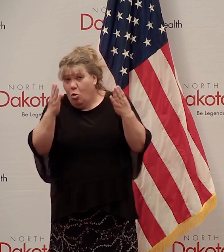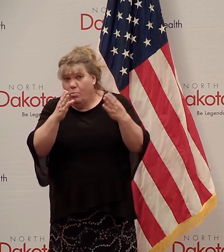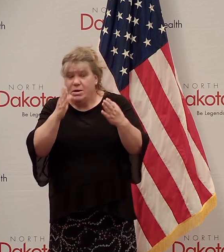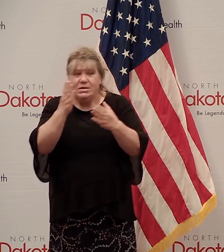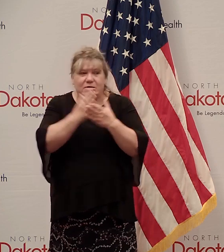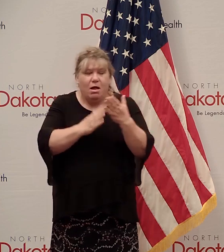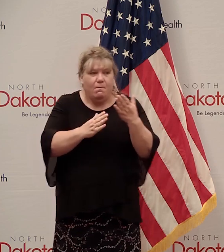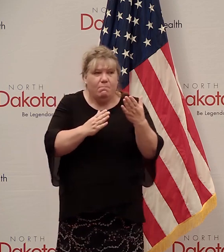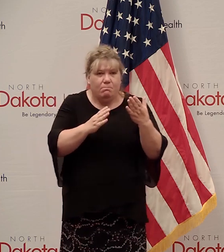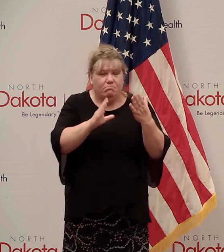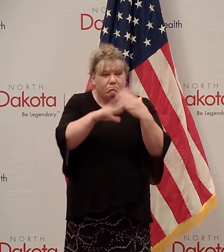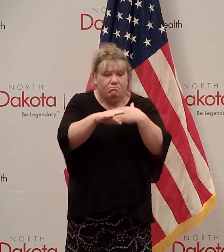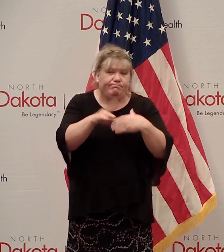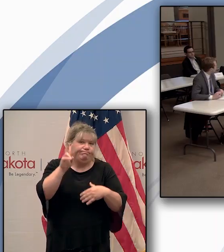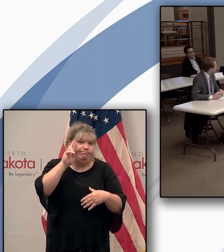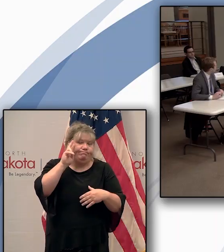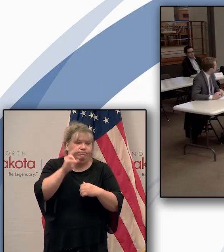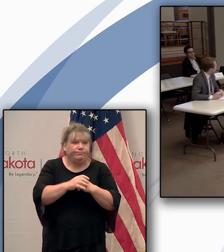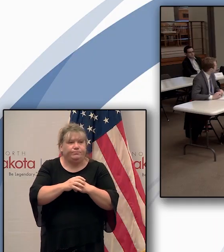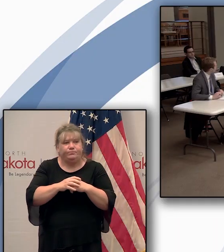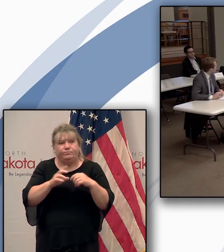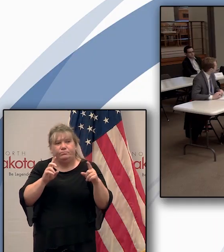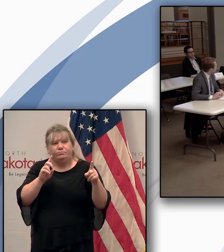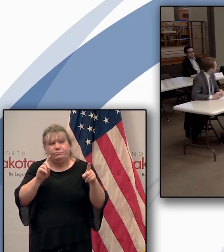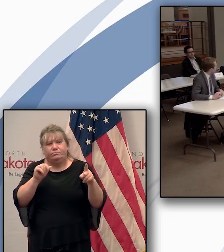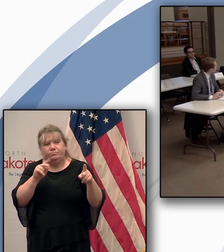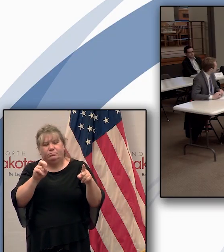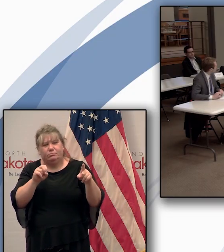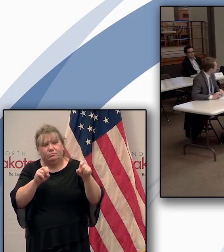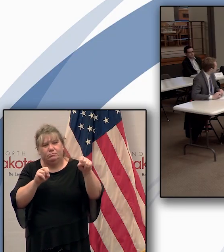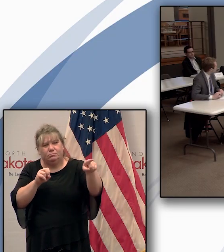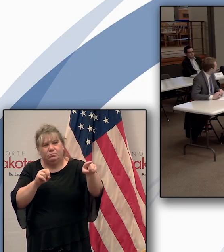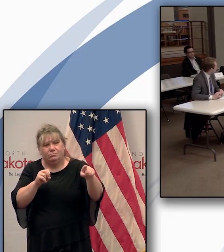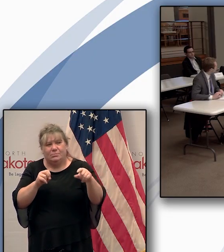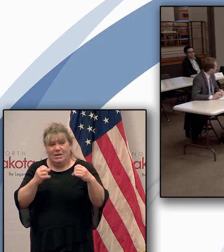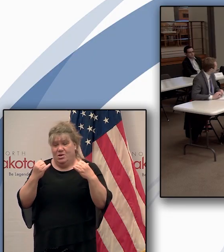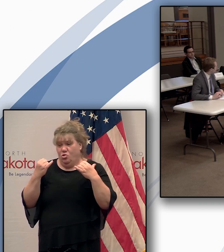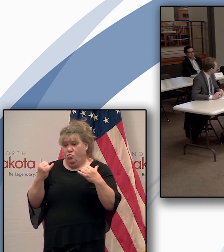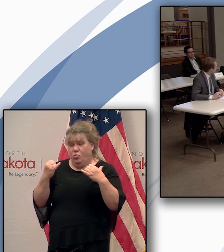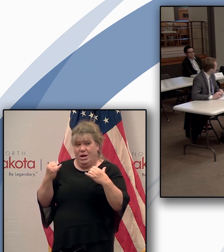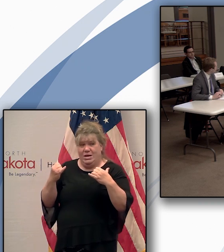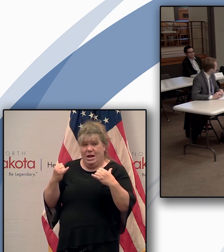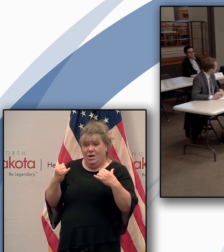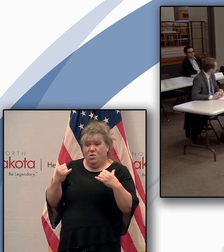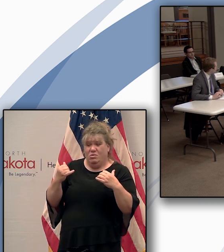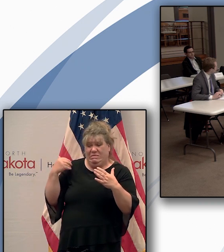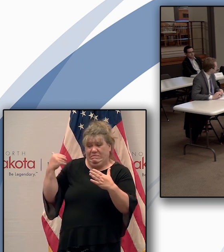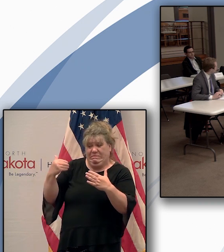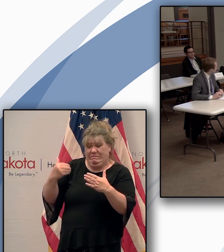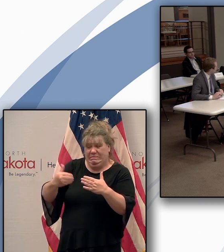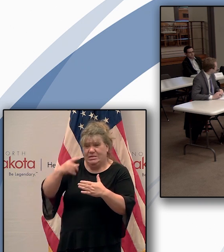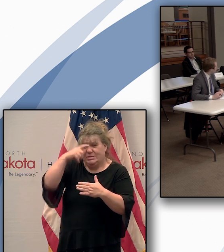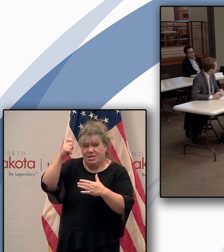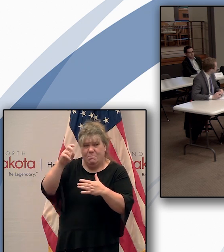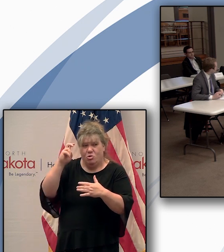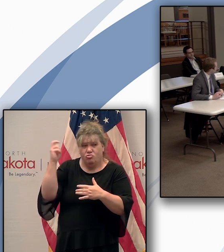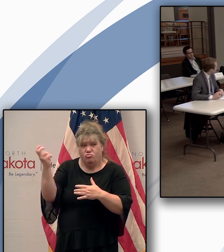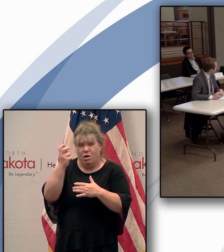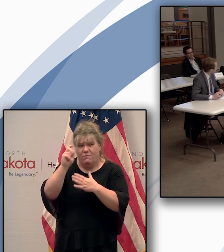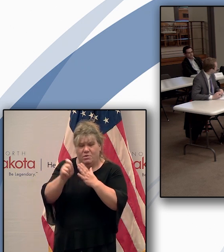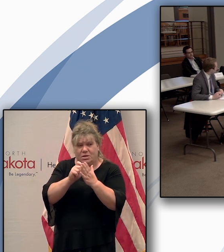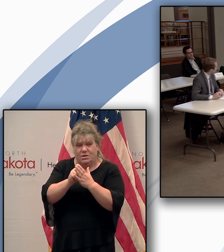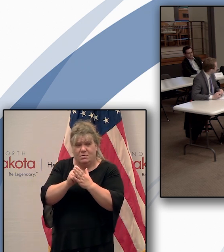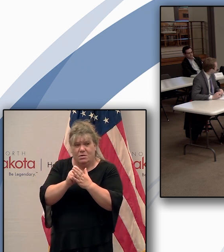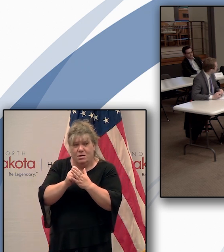Dave. I'm just curious, as we're heading into what is normally a big travel season, have you thought any more